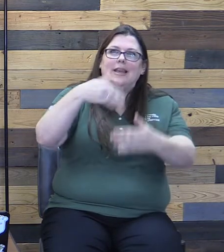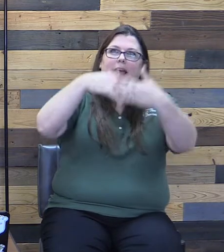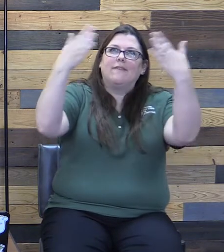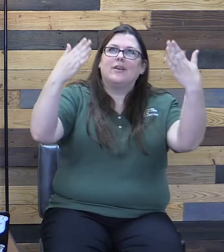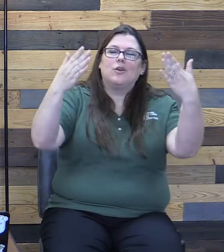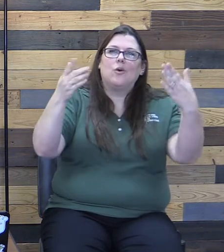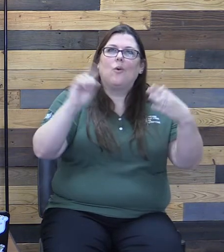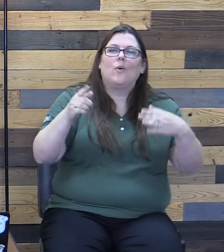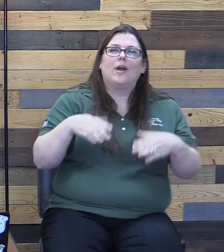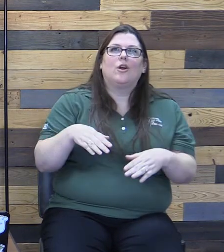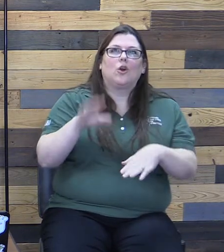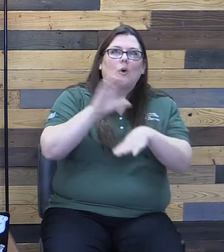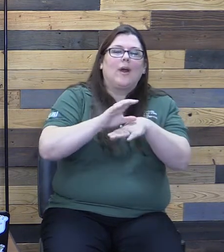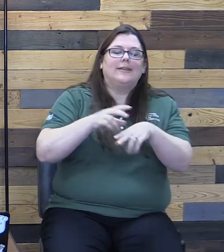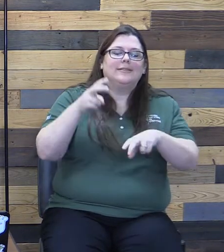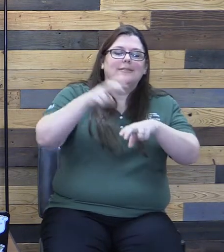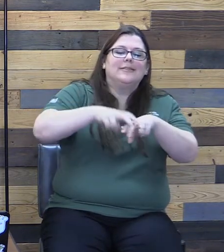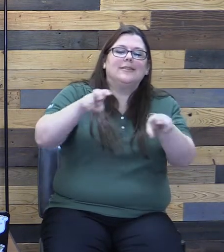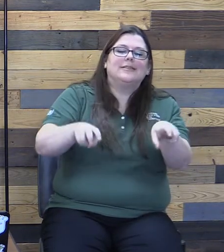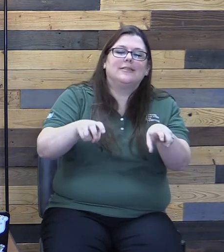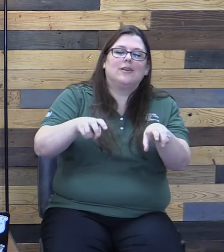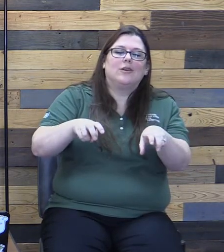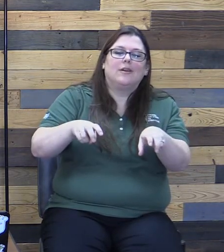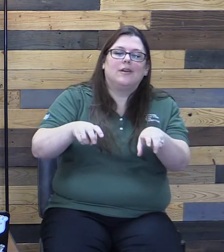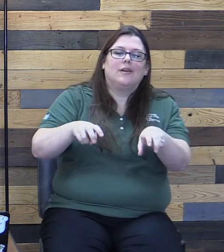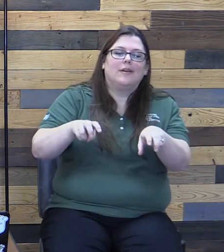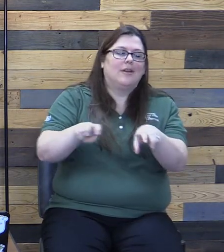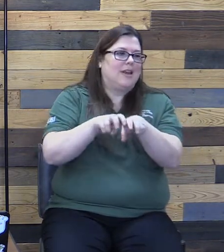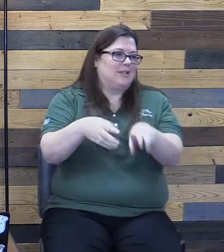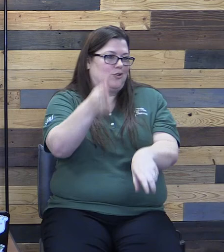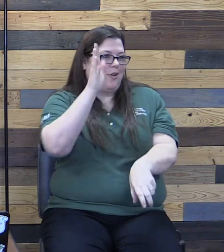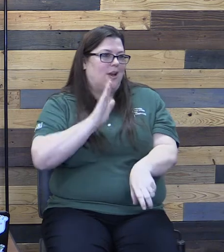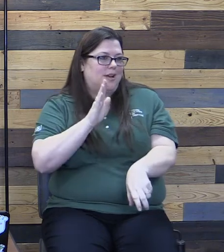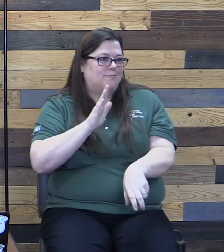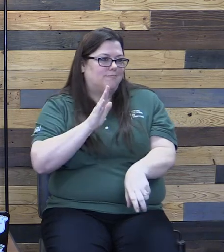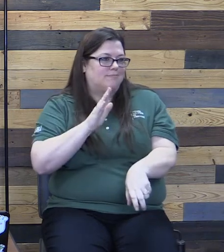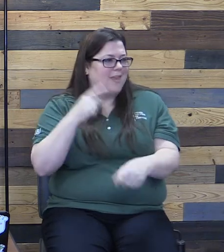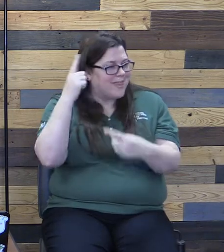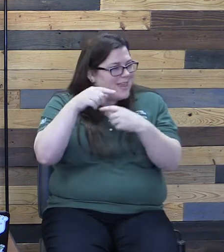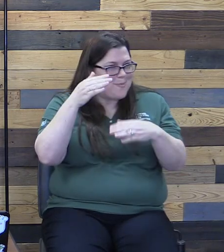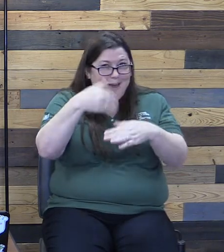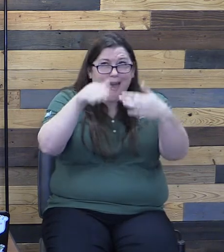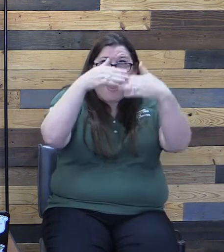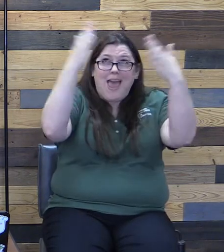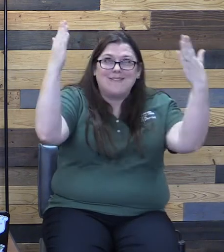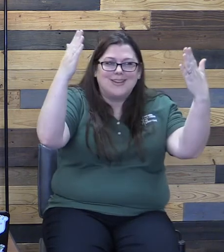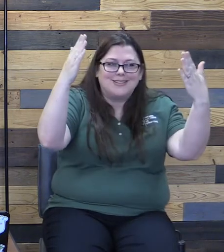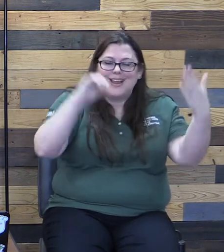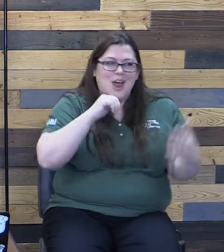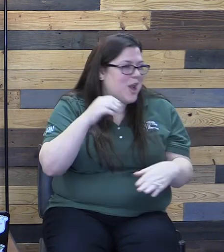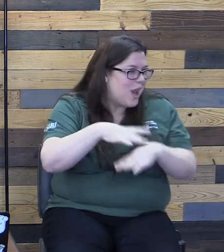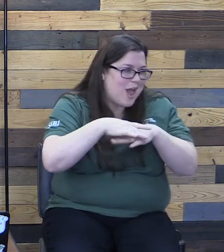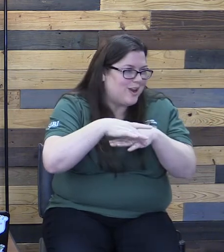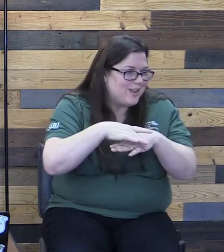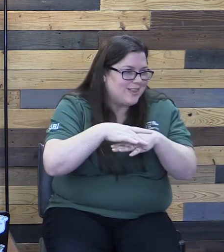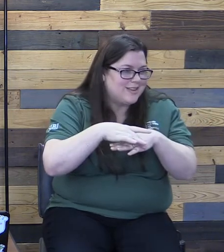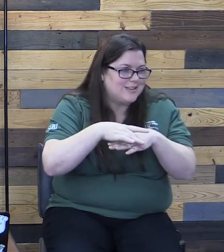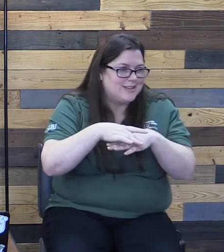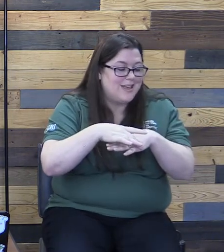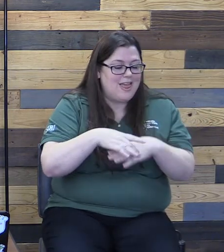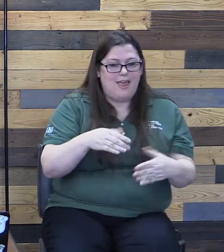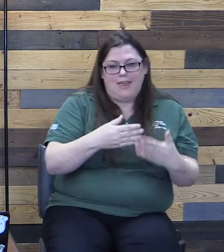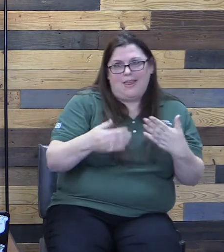about the things of heaven, not the things of earth. So, right off the bat, I've got two things. Okay, here,